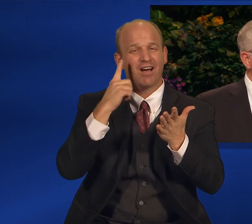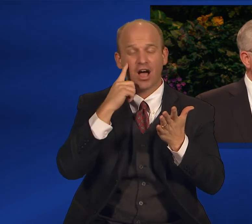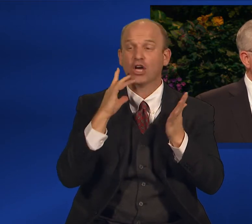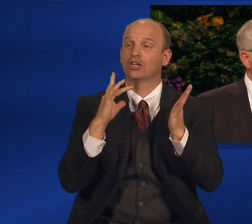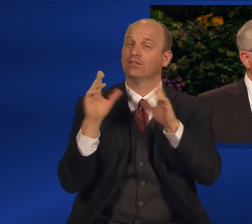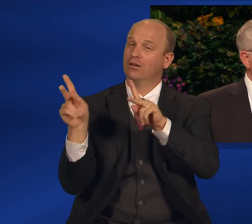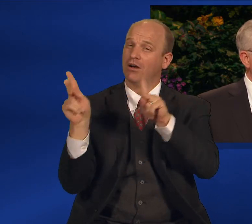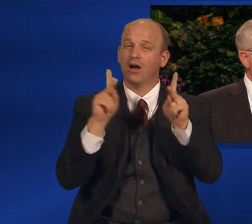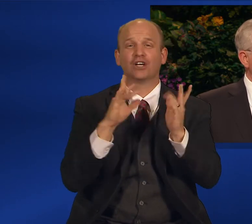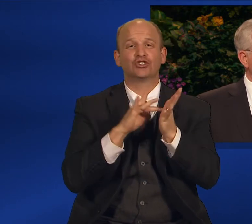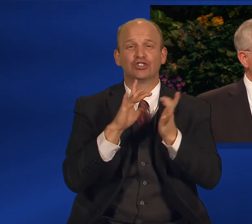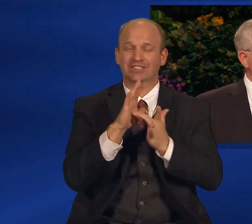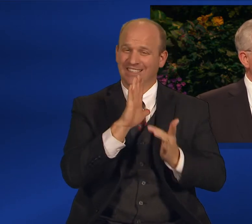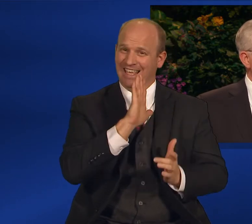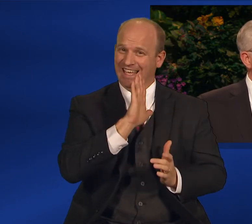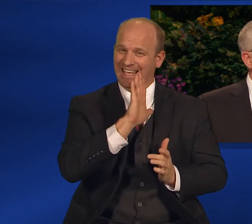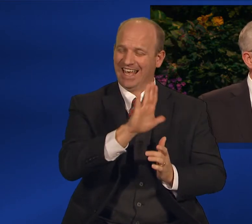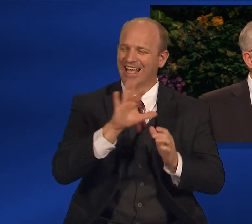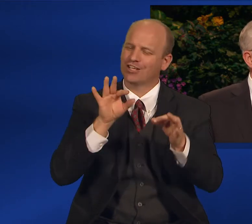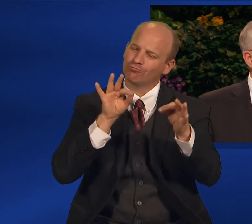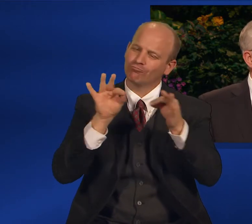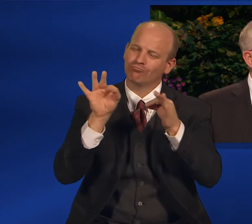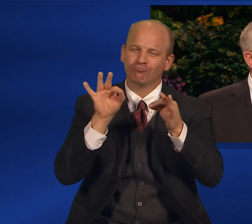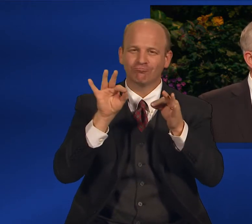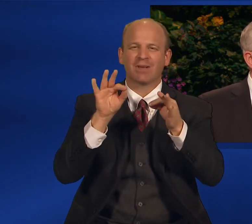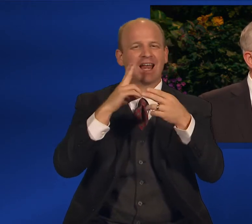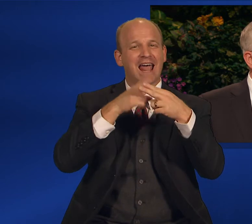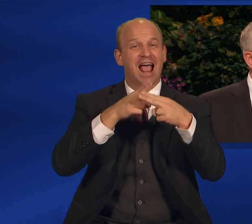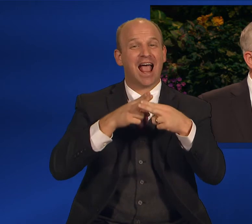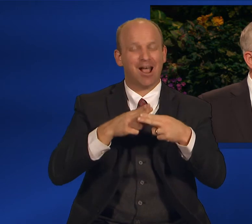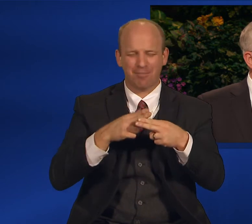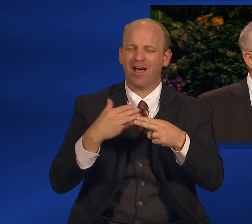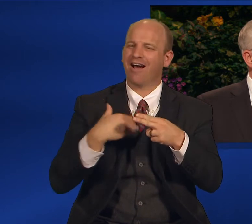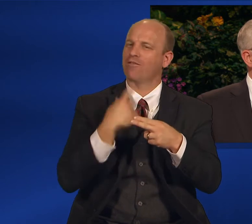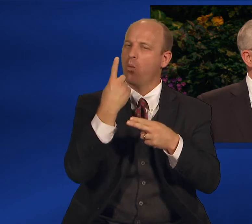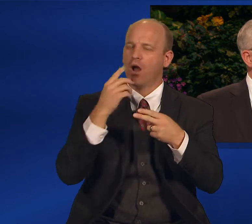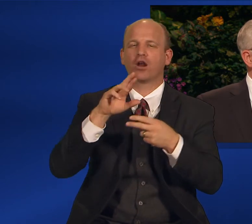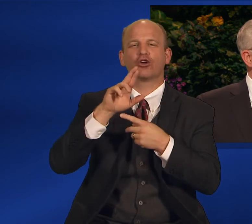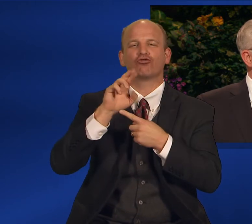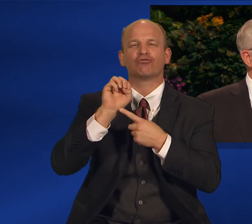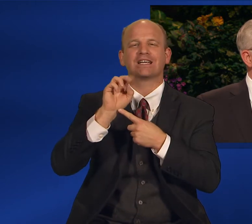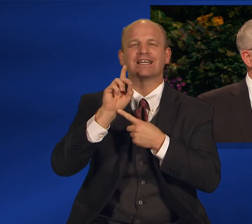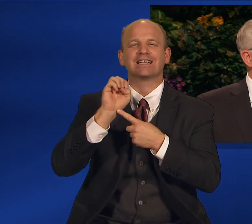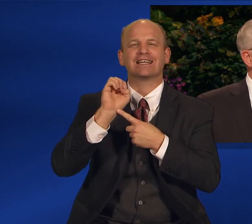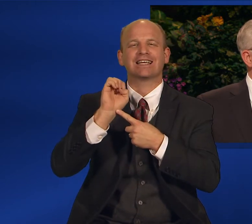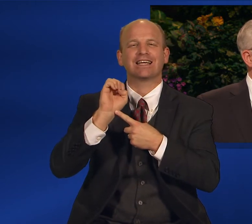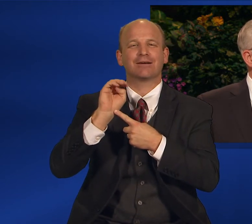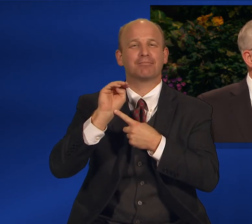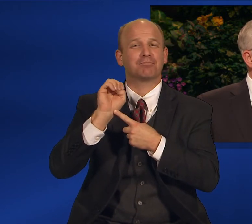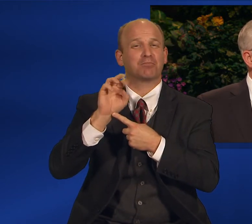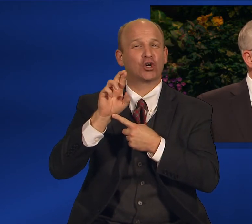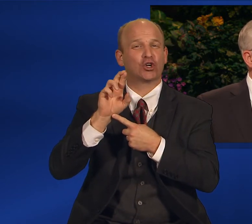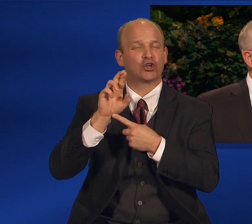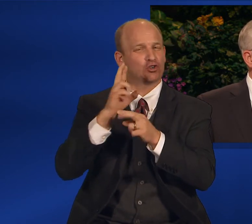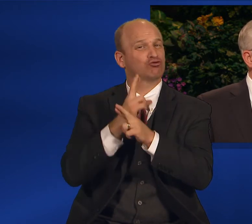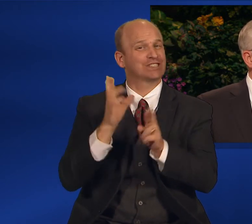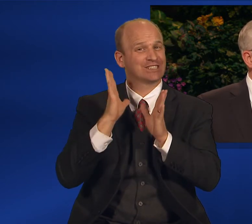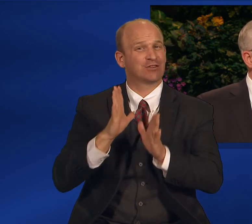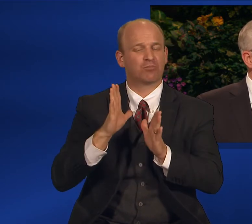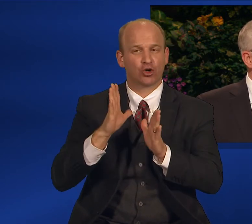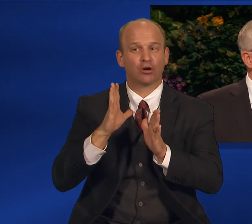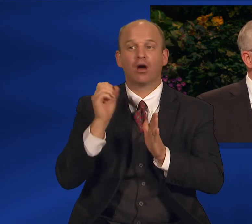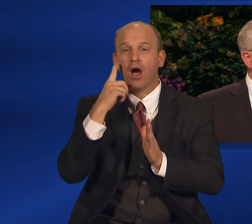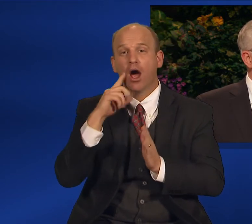As indicated in my brief account of immigrant redemptioners, the word redeem means to pay off an obligation or a debt.